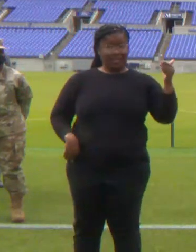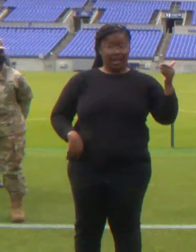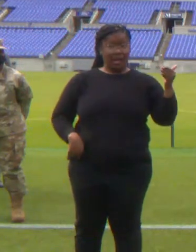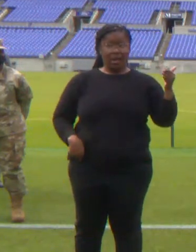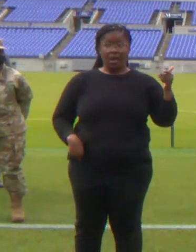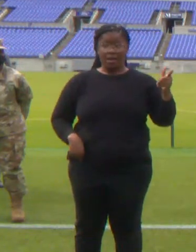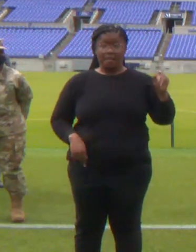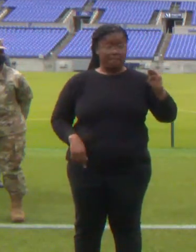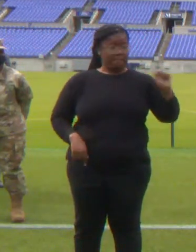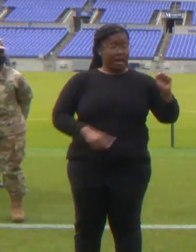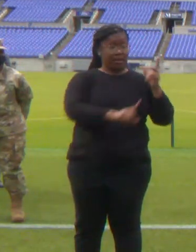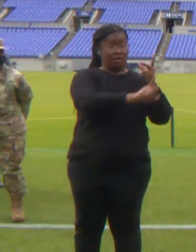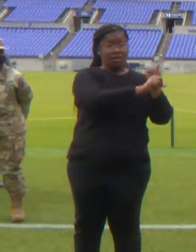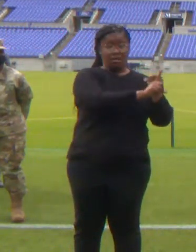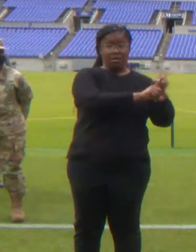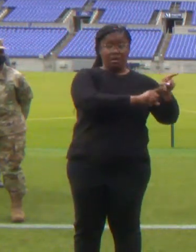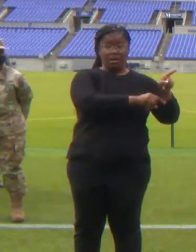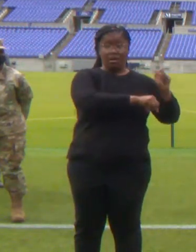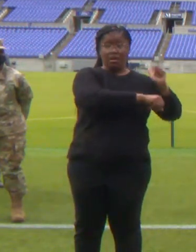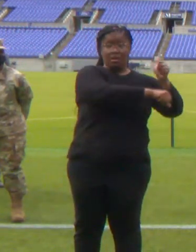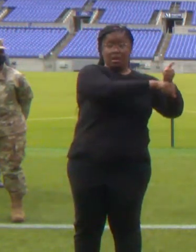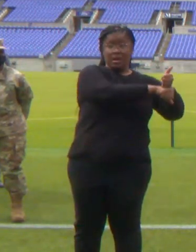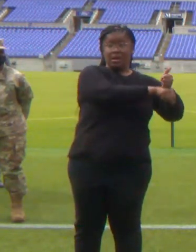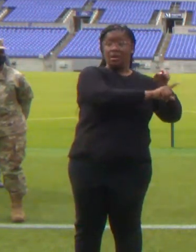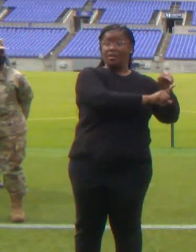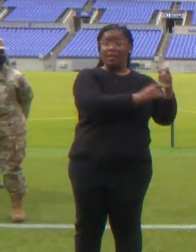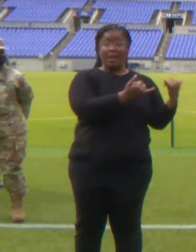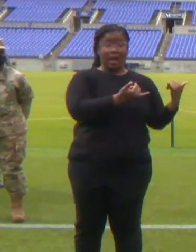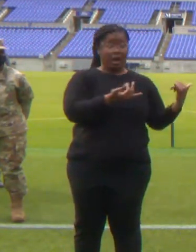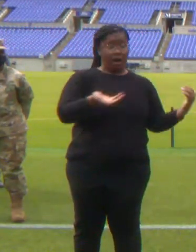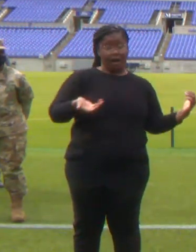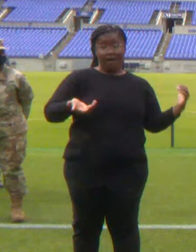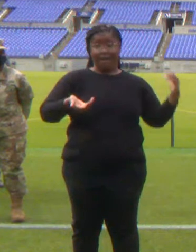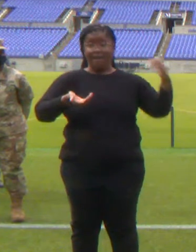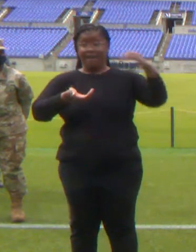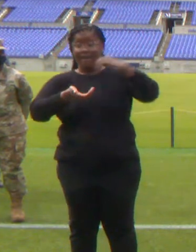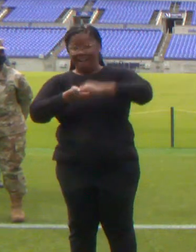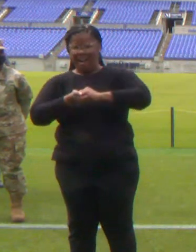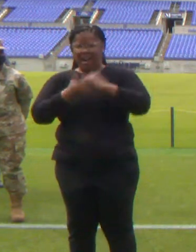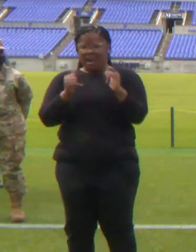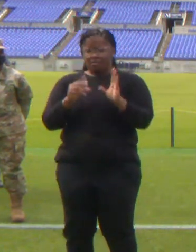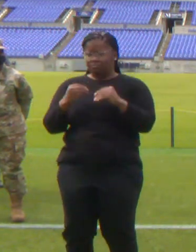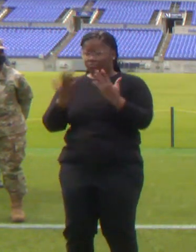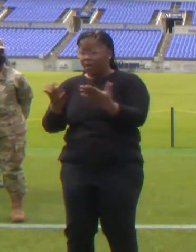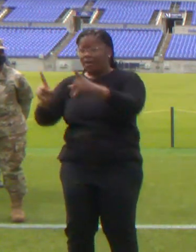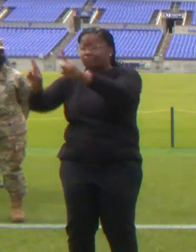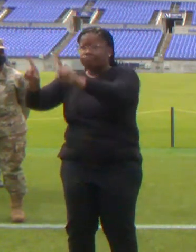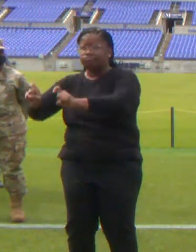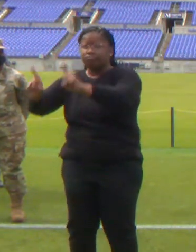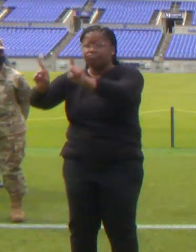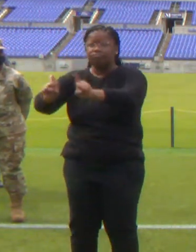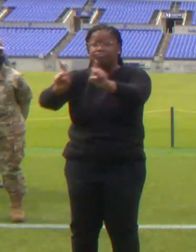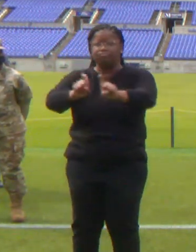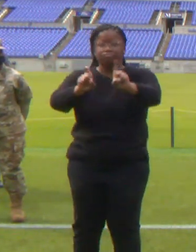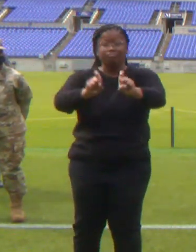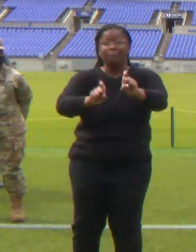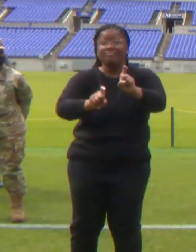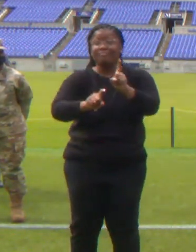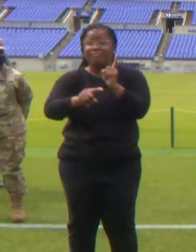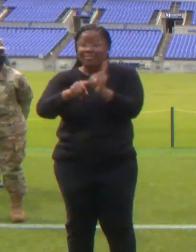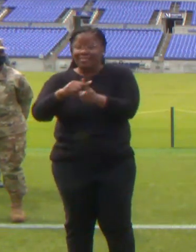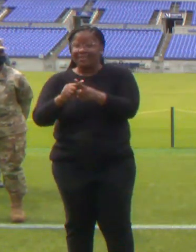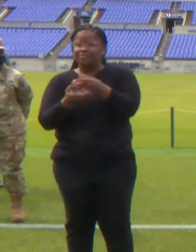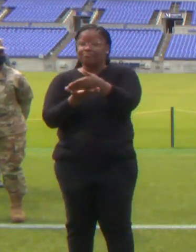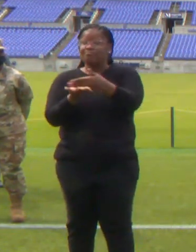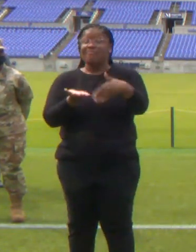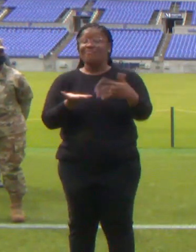vaccine site. This partnership now provides testing, but it is also part of the first in the